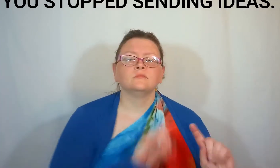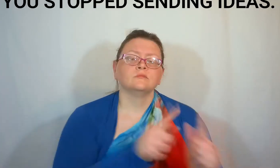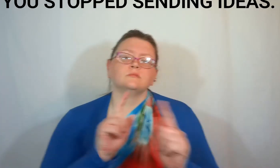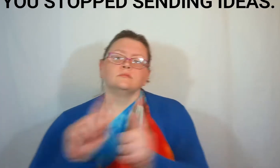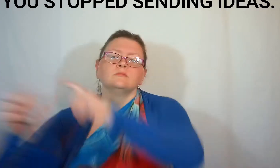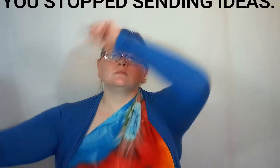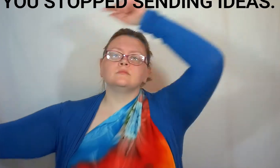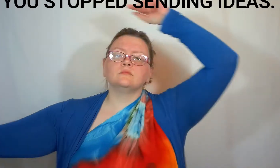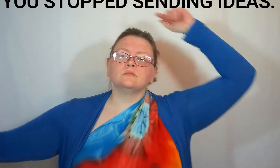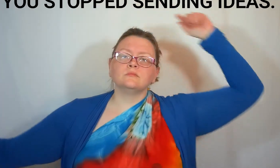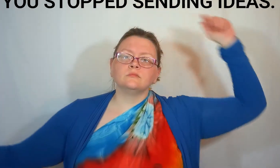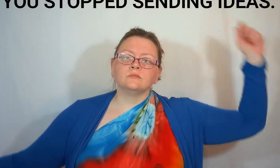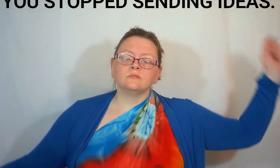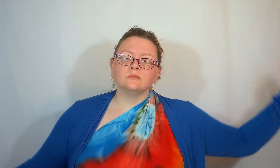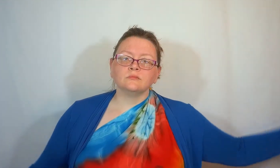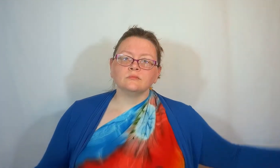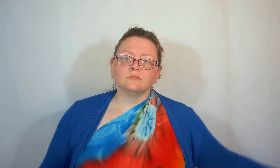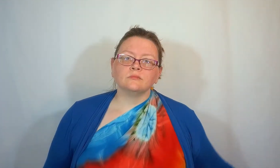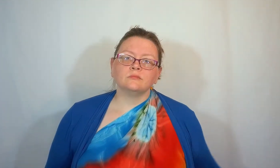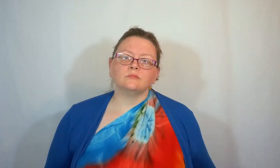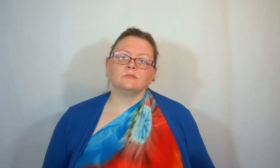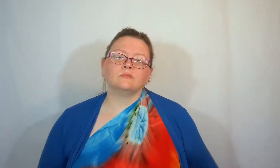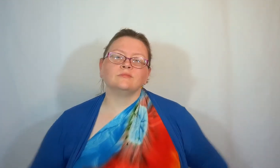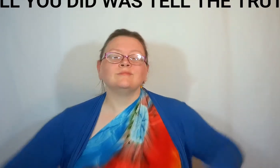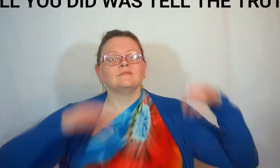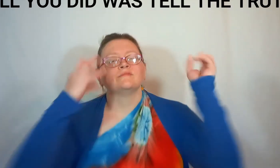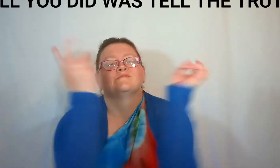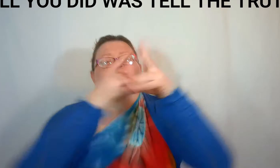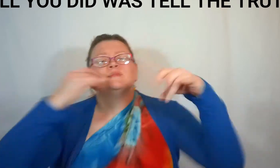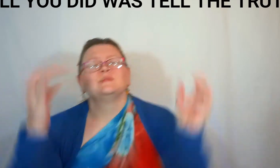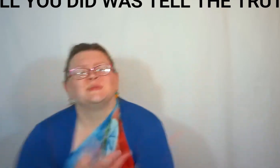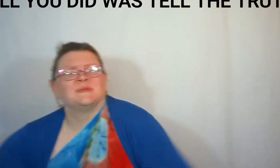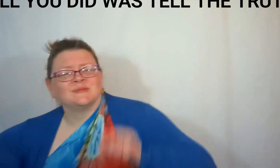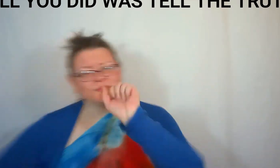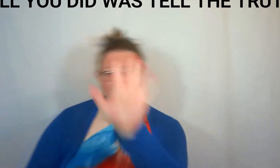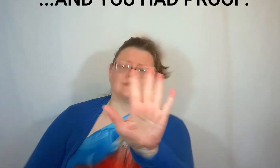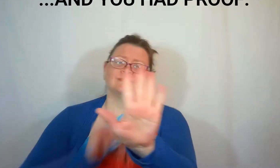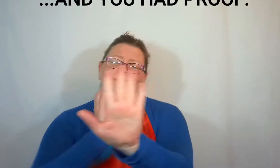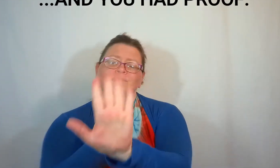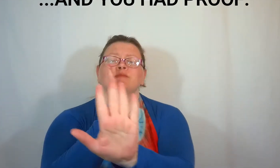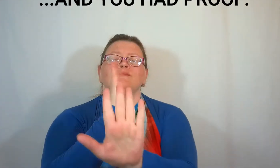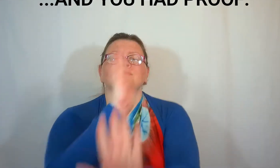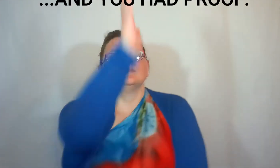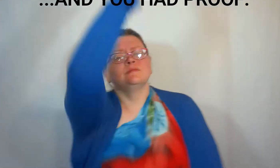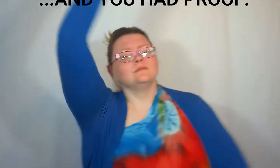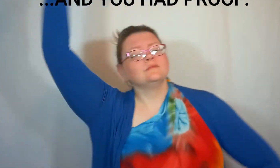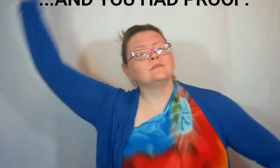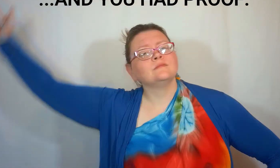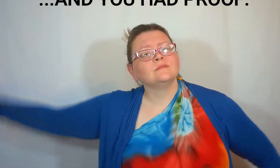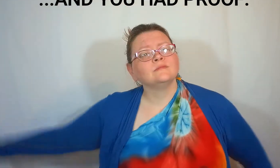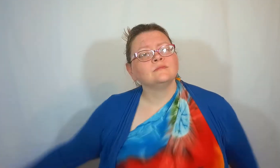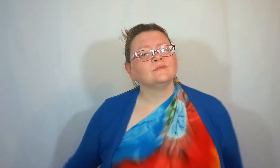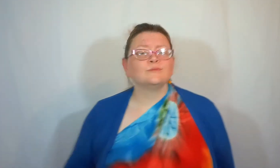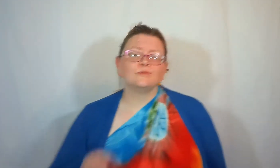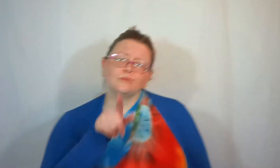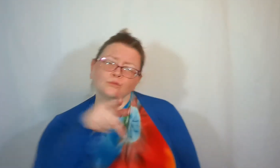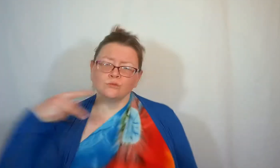each mistake But when the candy coating hides a razor blade You can